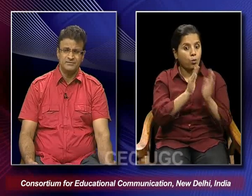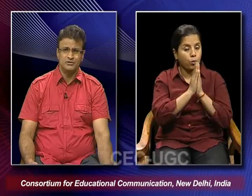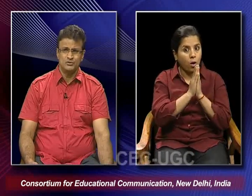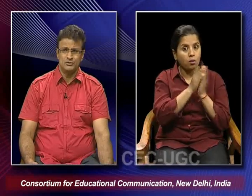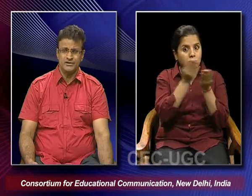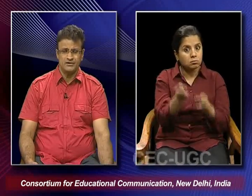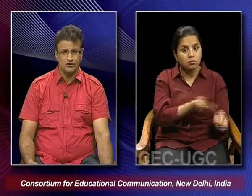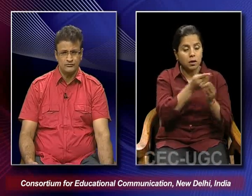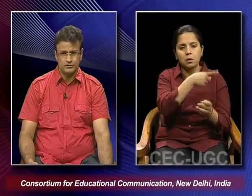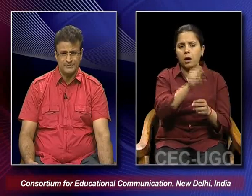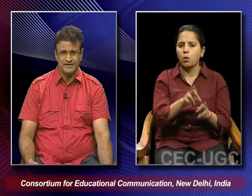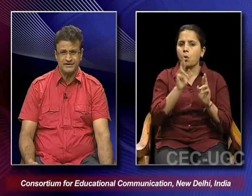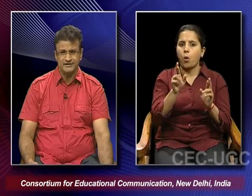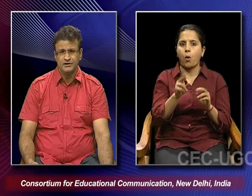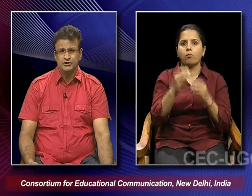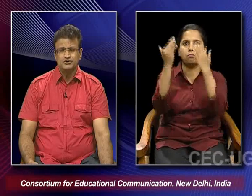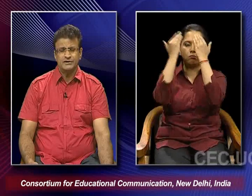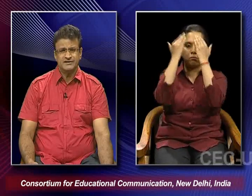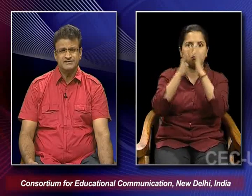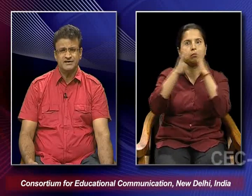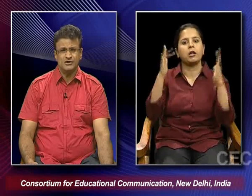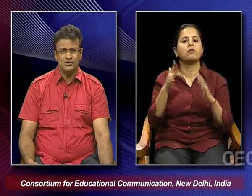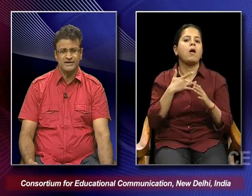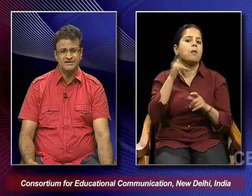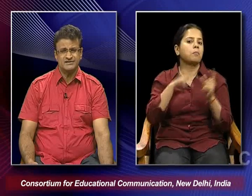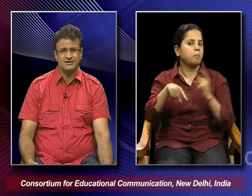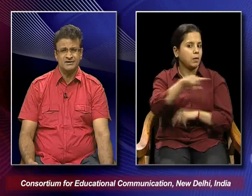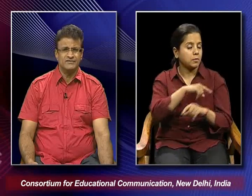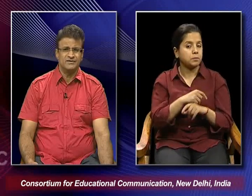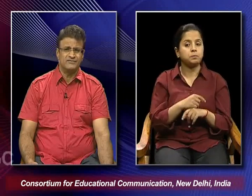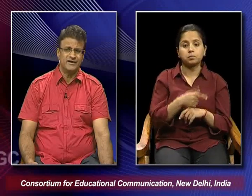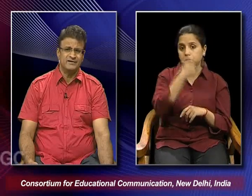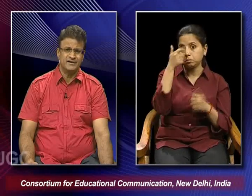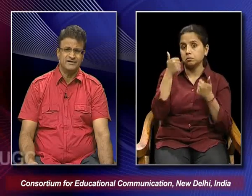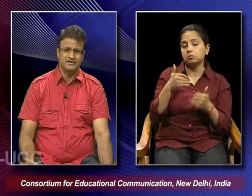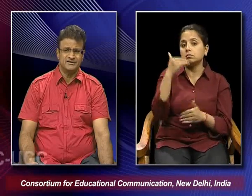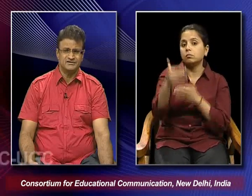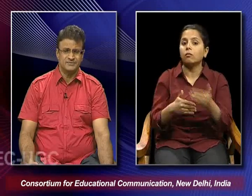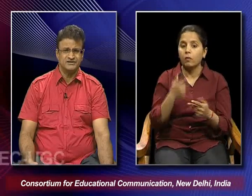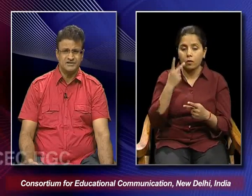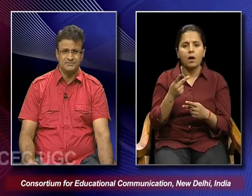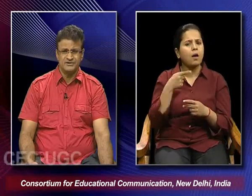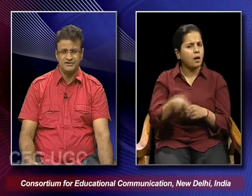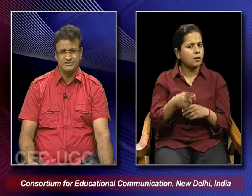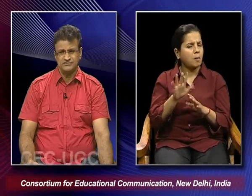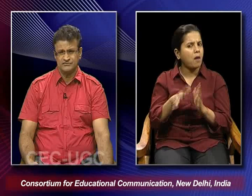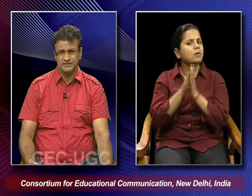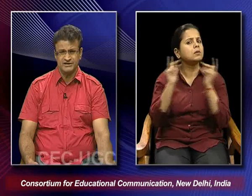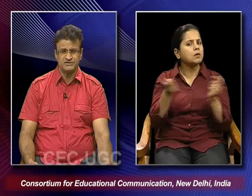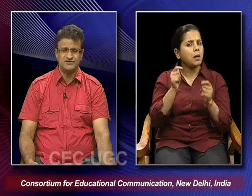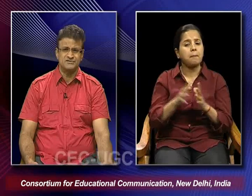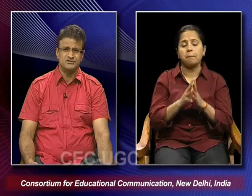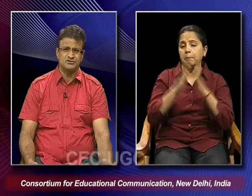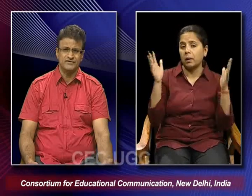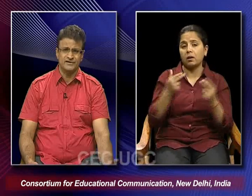will be able to get a lot of prosperity. So in this context we find that it is being celebrated as one of the